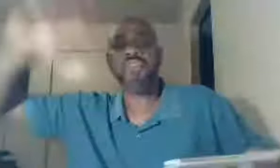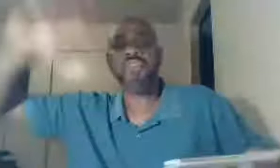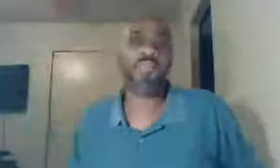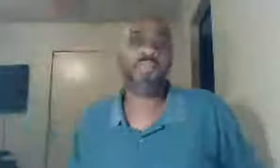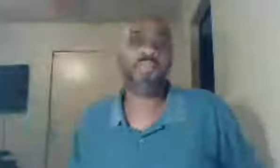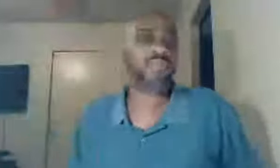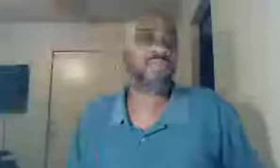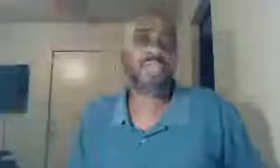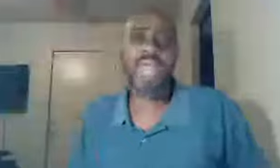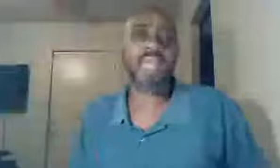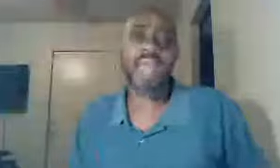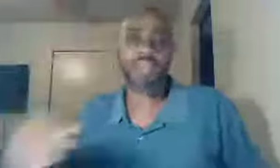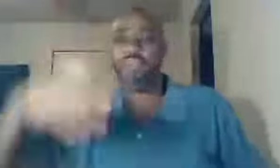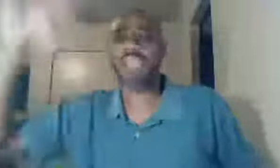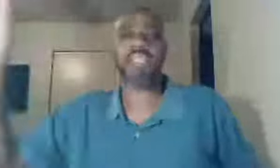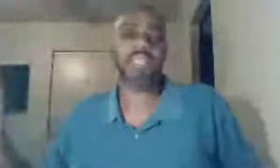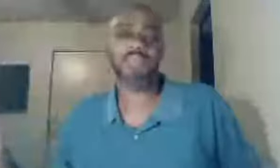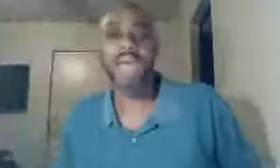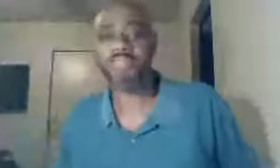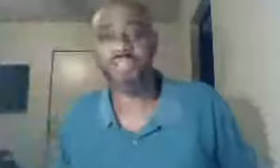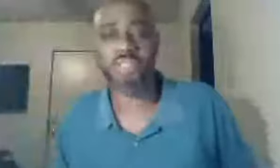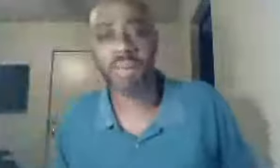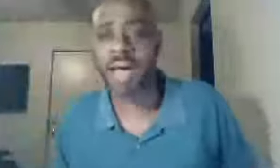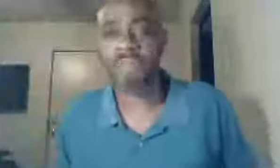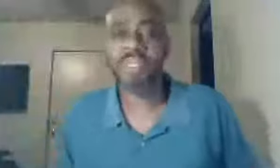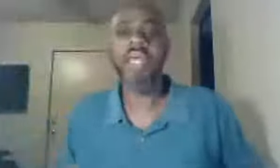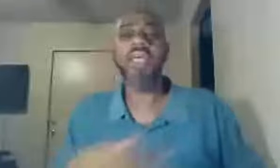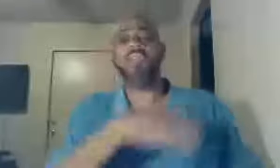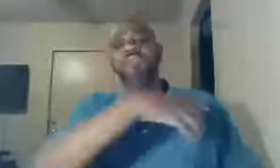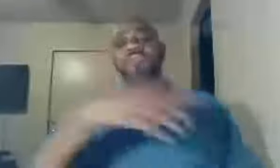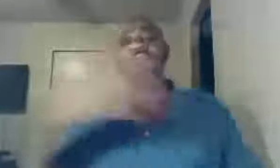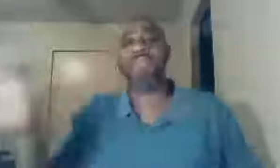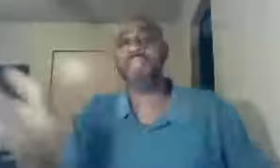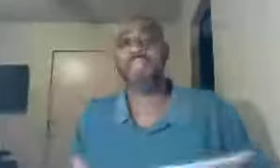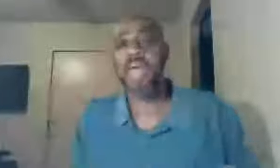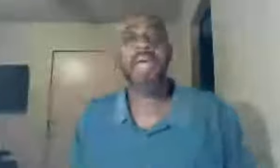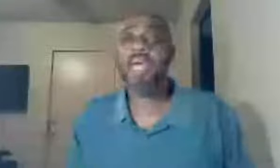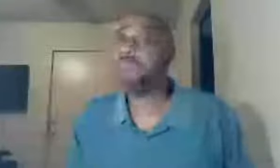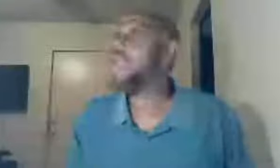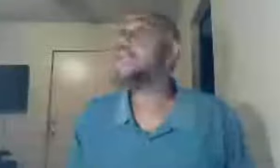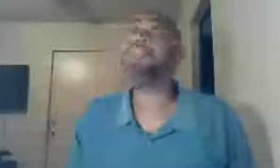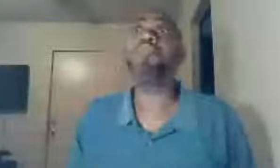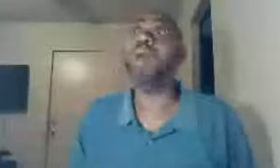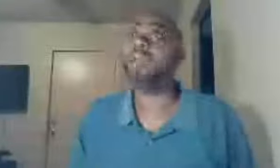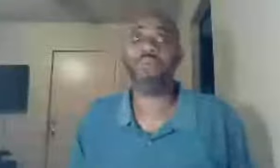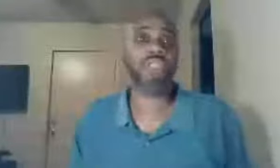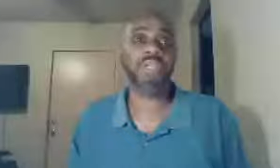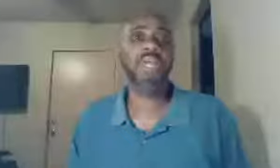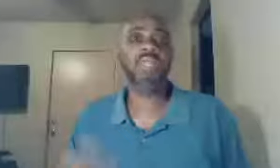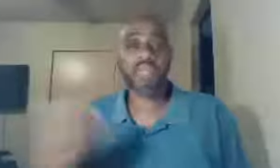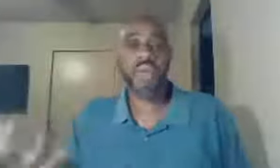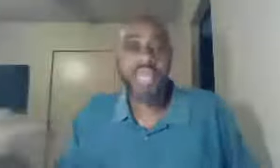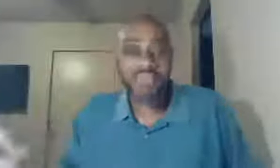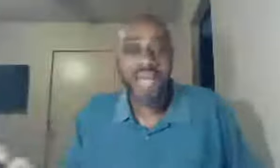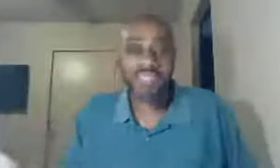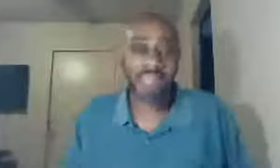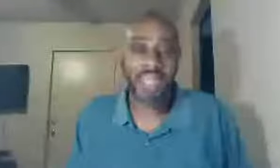right to buy your pastor, a Cadillac, it's right to send your pastor to the Bahamas, it's right to do this and that, and if you ask you right preacher, that's why they invited the man,